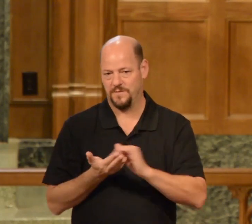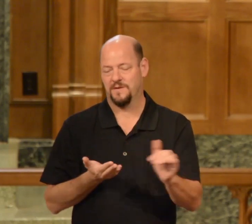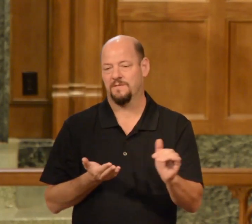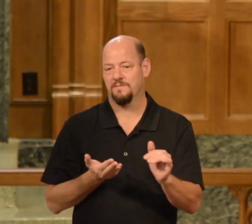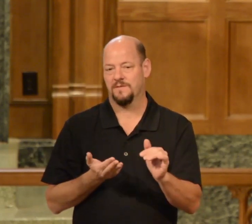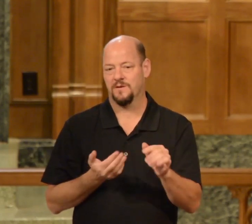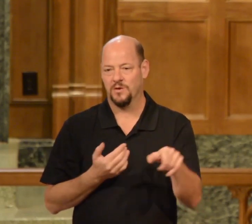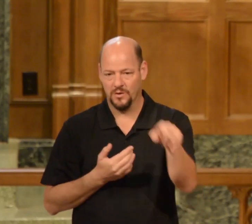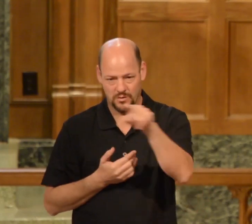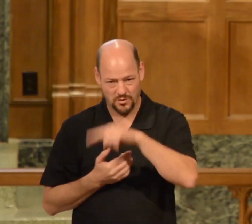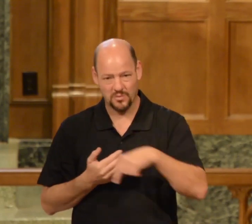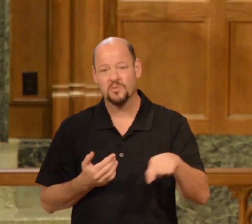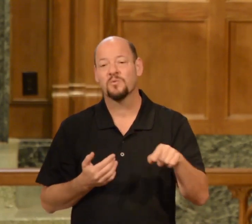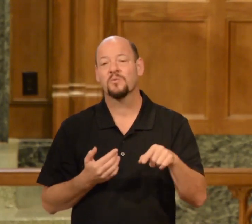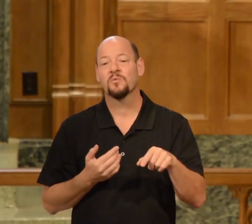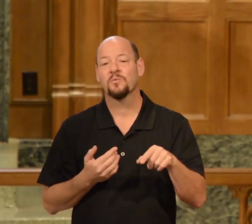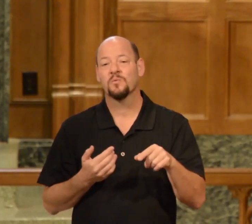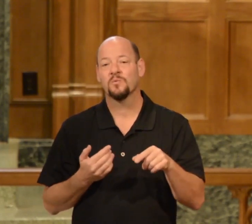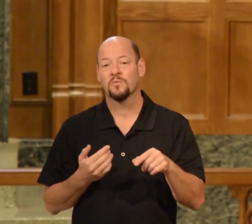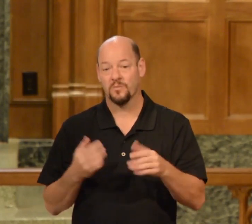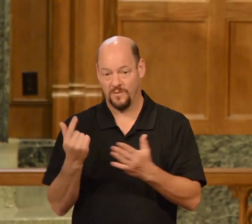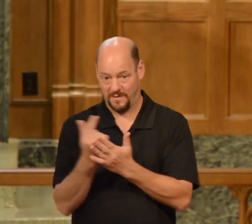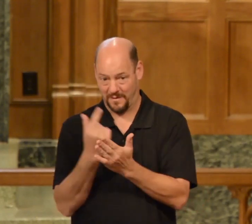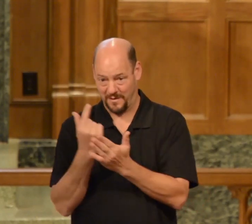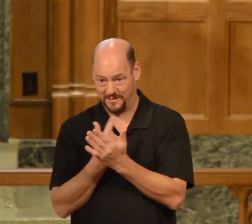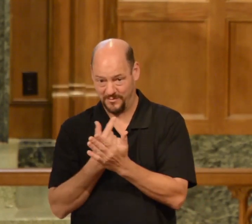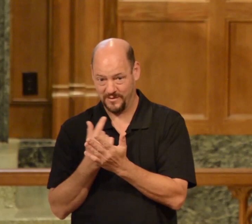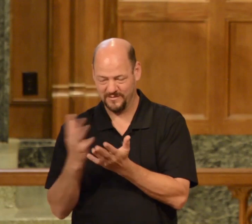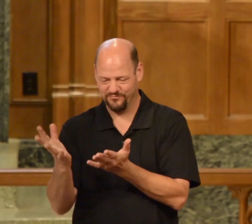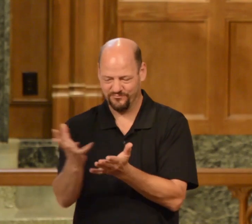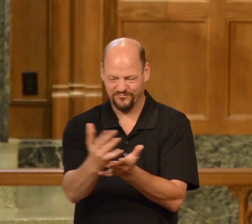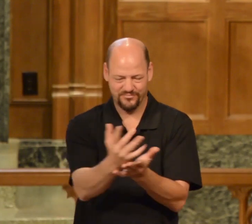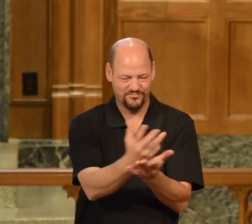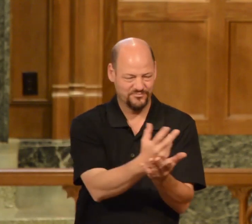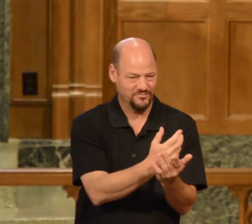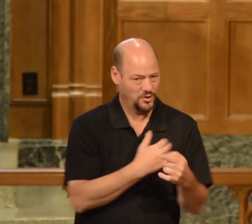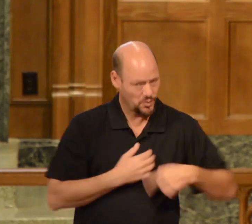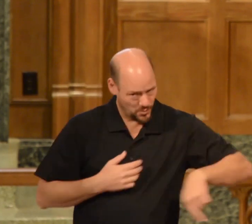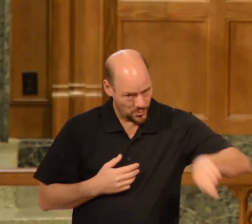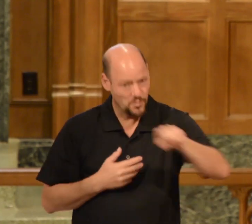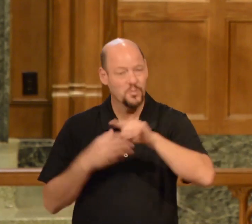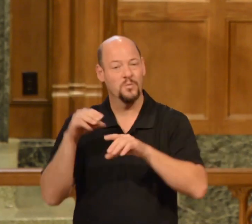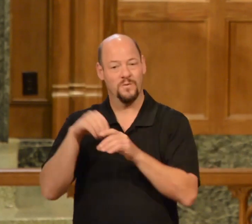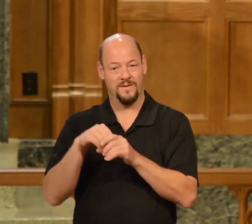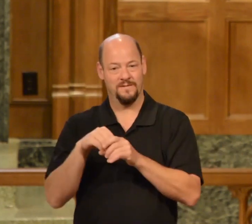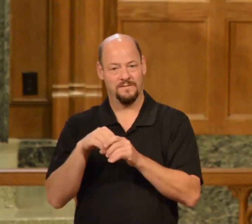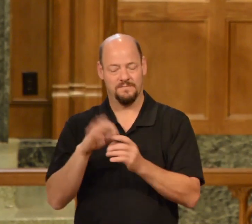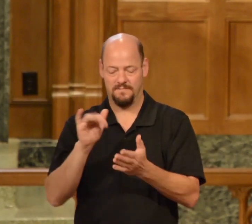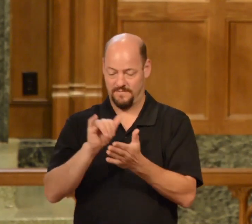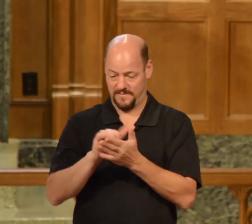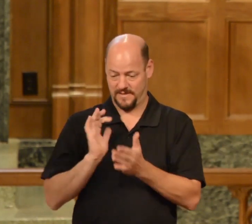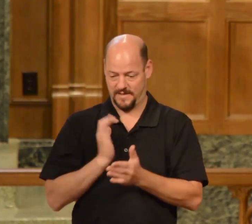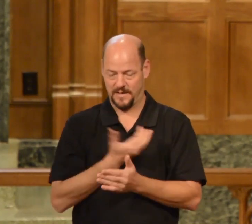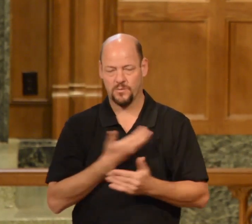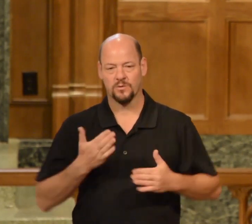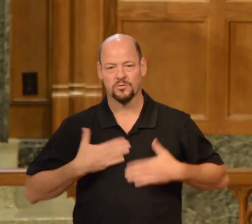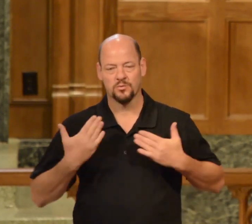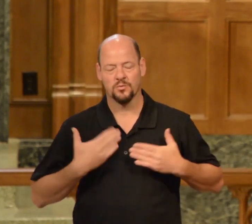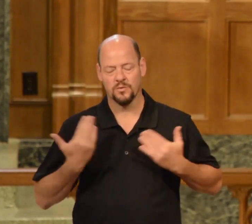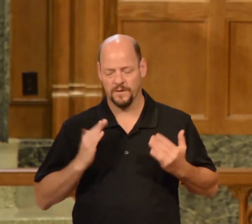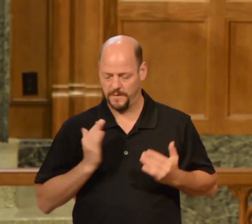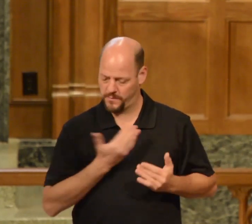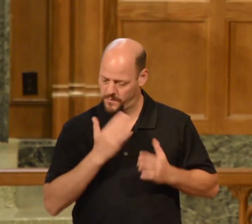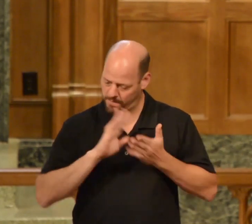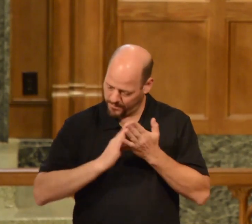you have been gathered in by the gospel and that is our joy that is our peace that is our